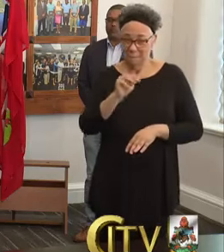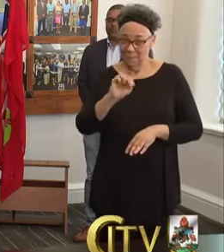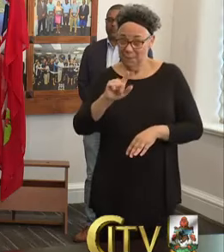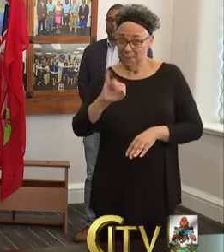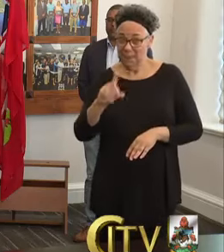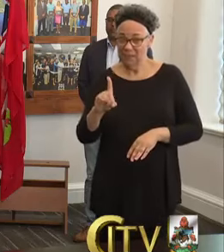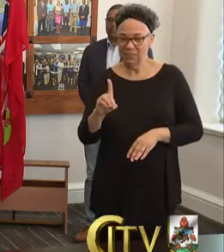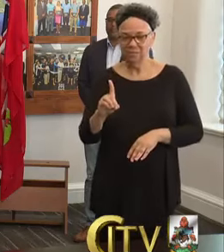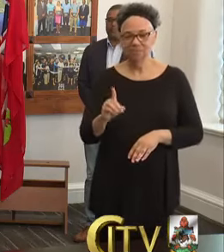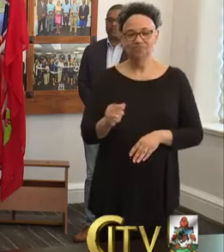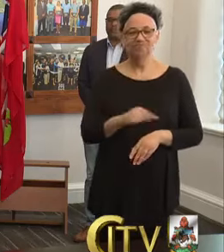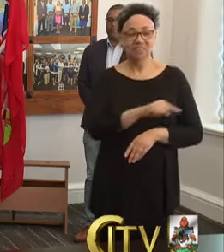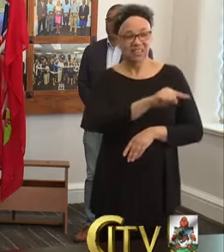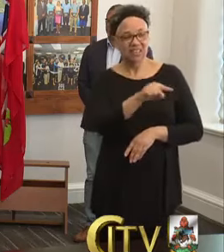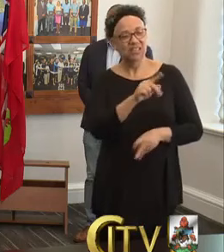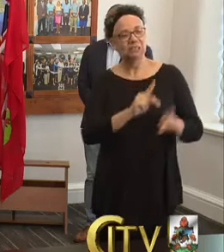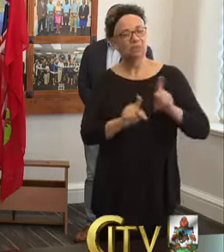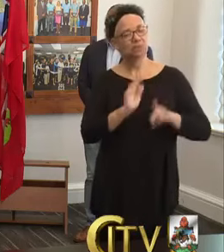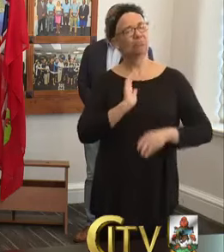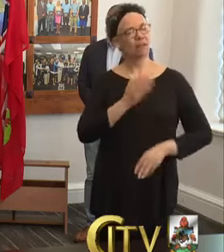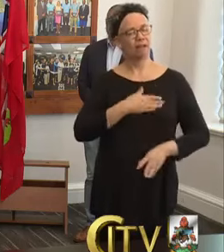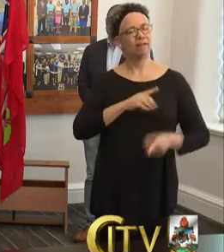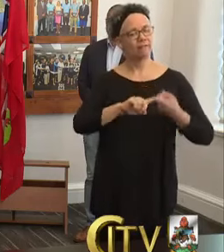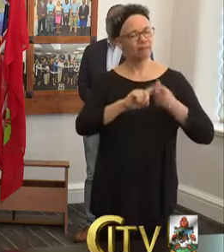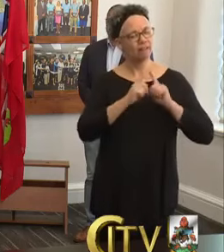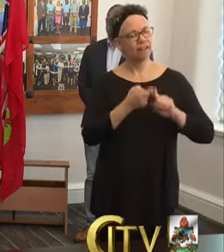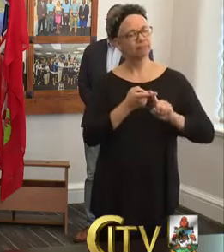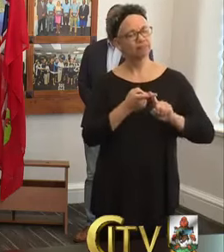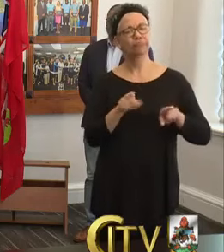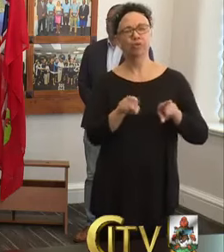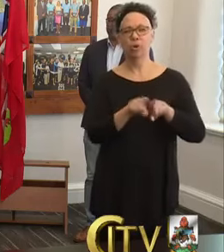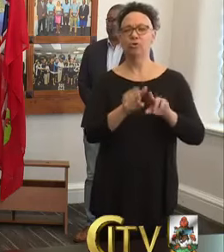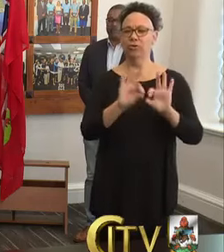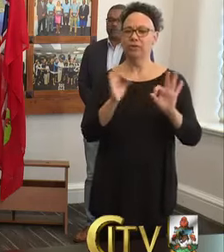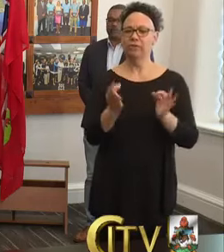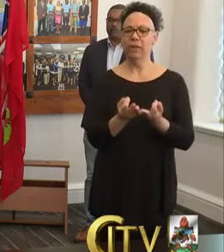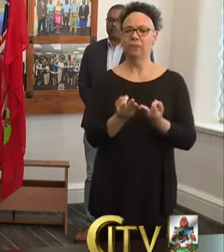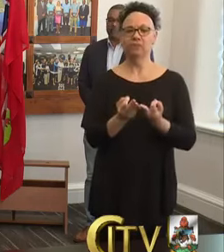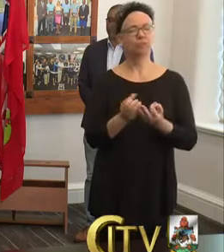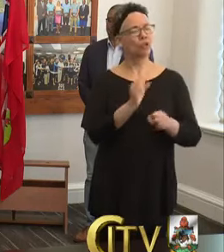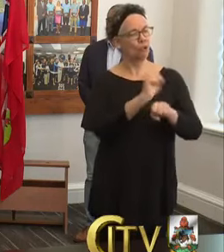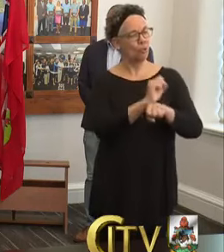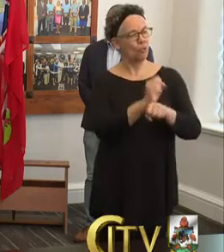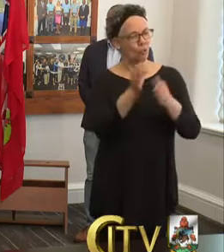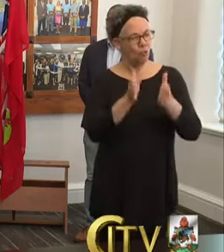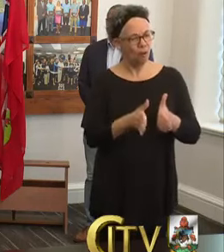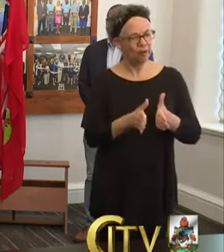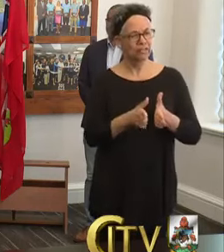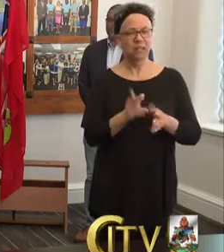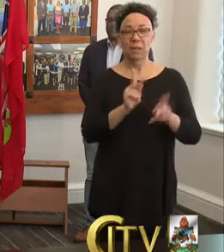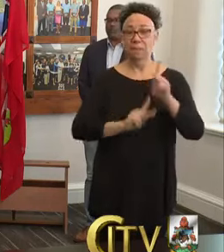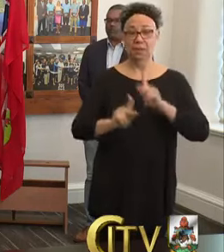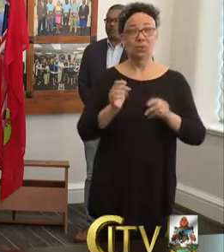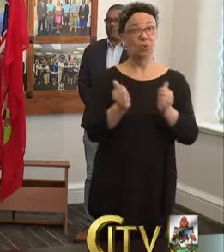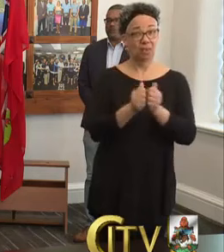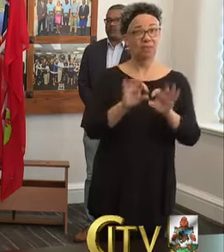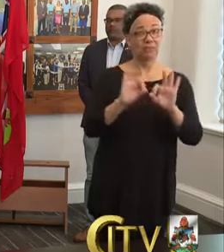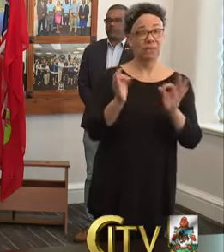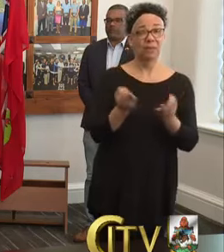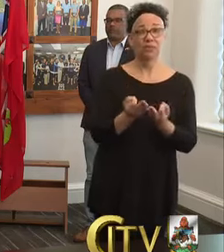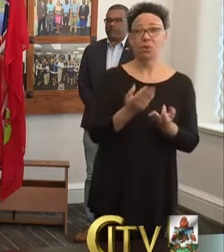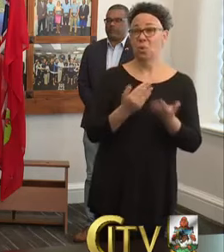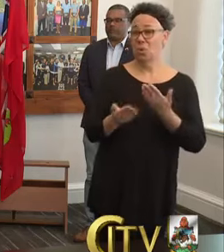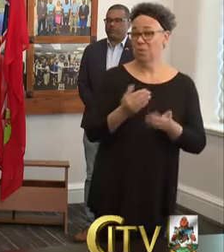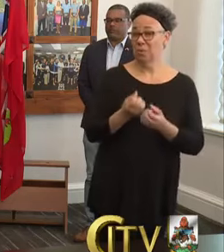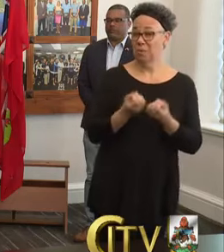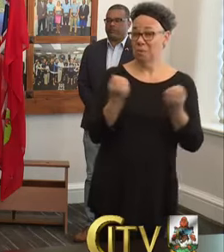who are our friends and family. They are co-workers. They are people who have family. And though some of them have recovered,